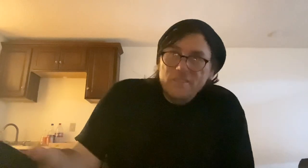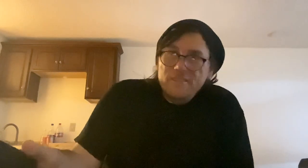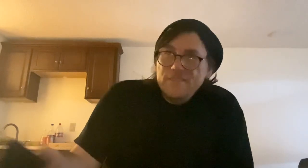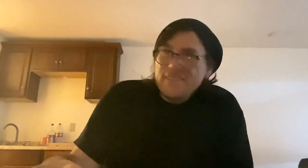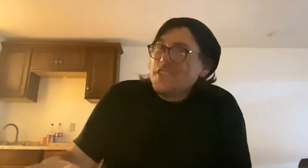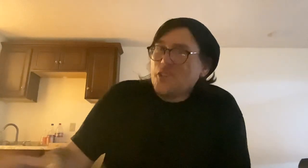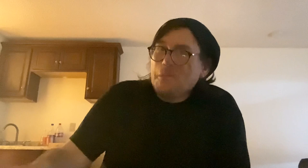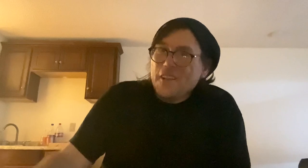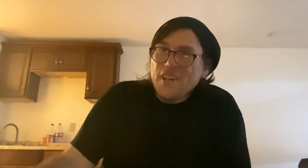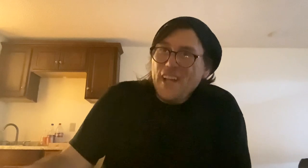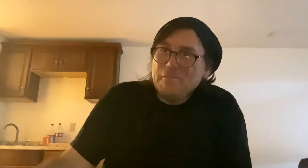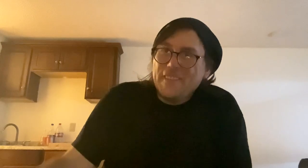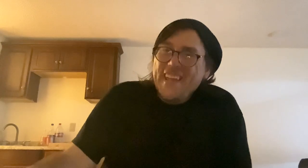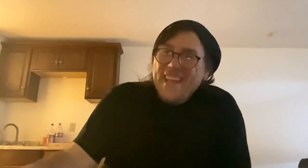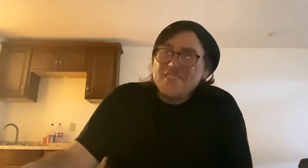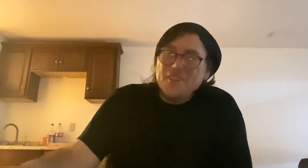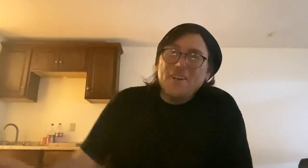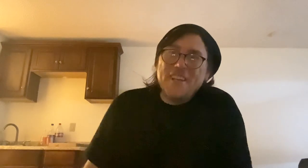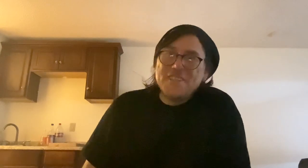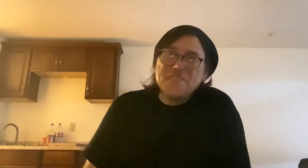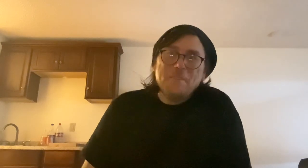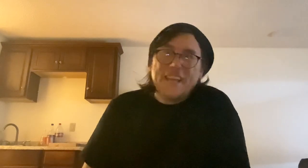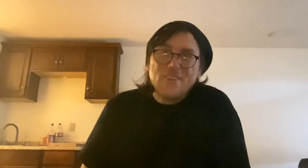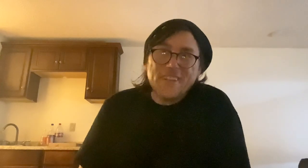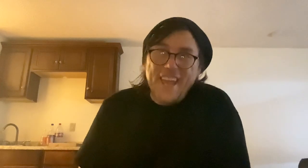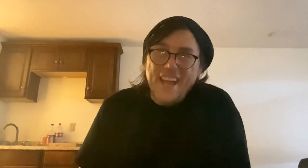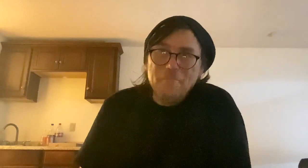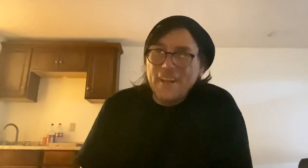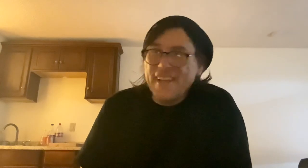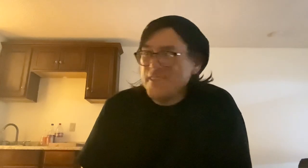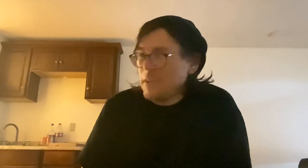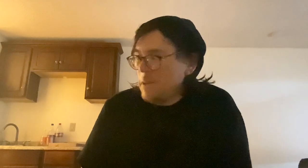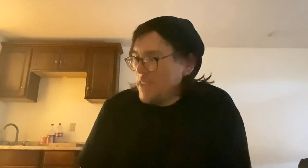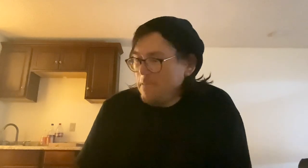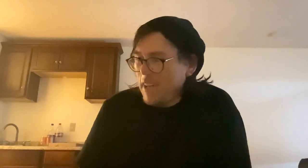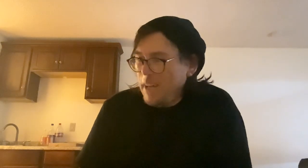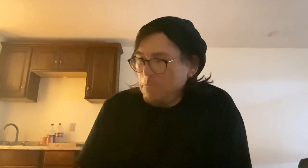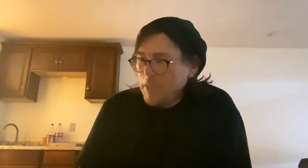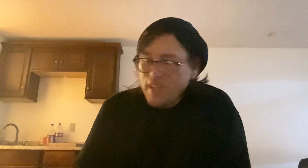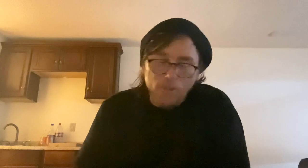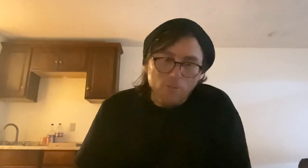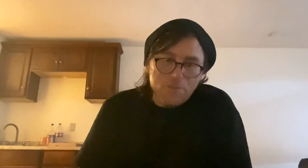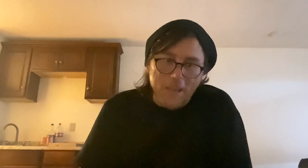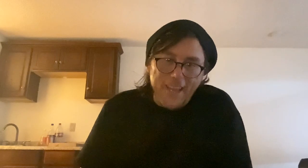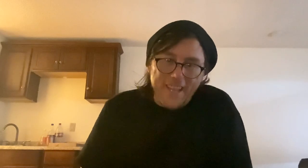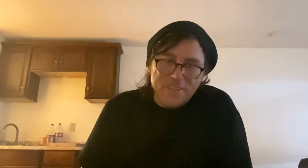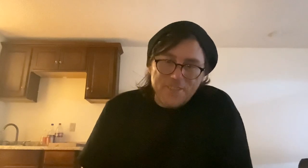Well, that's going to be a tough thing to do. It doesn't mean that you can, but it's going to be tough. if your first bet is to